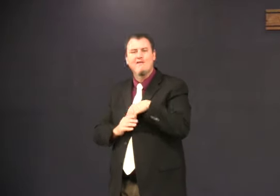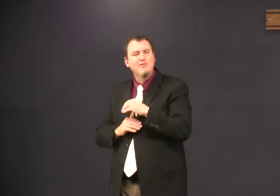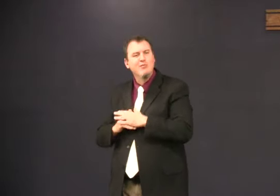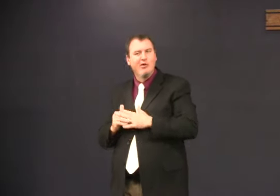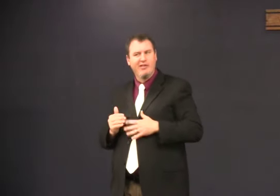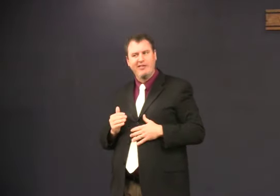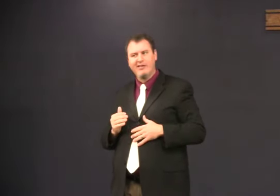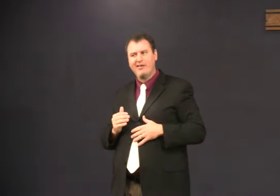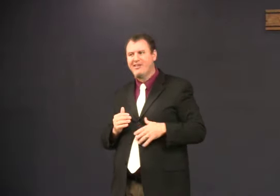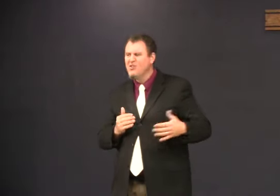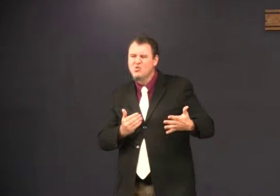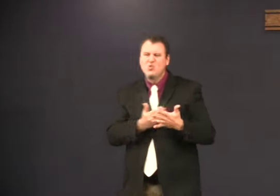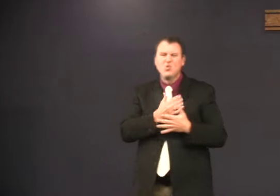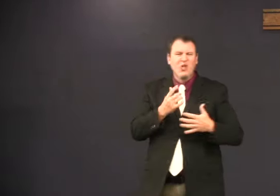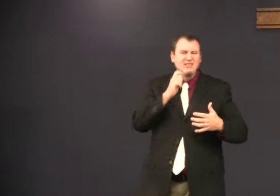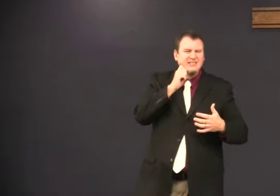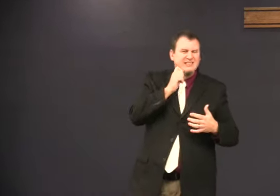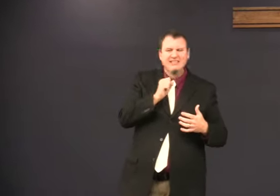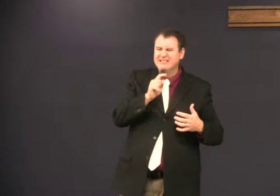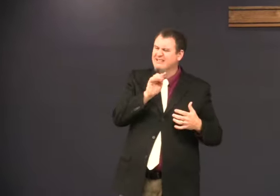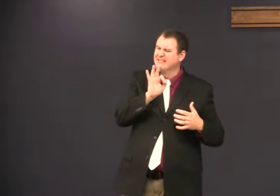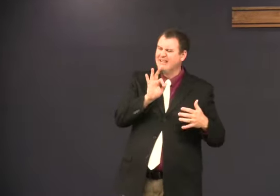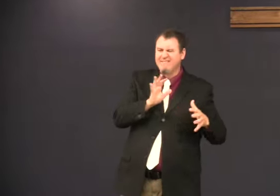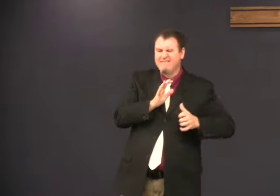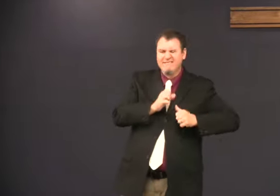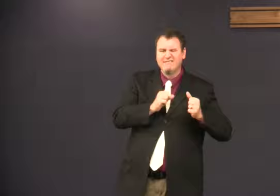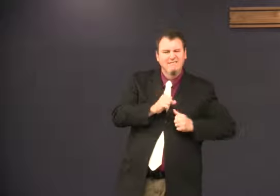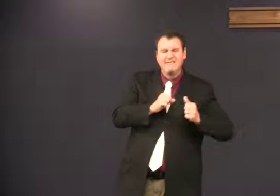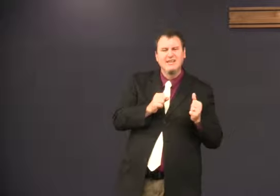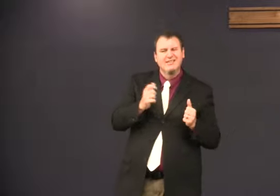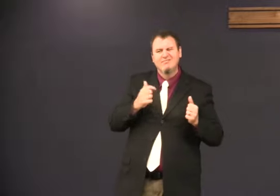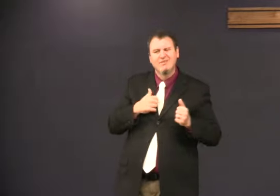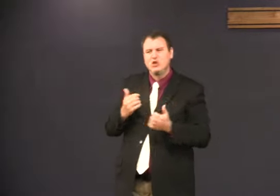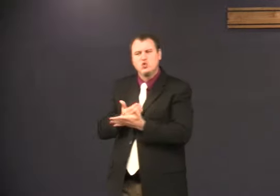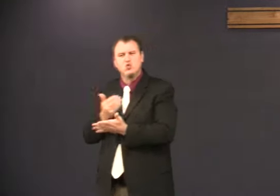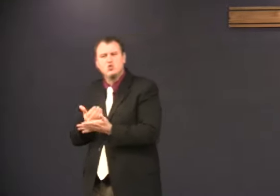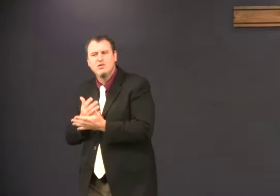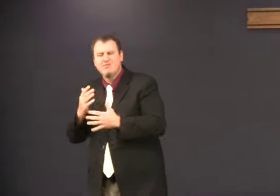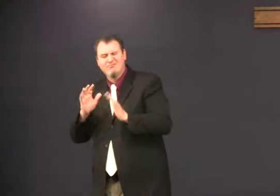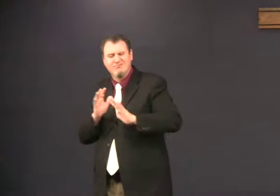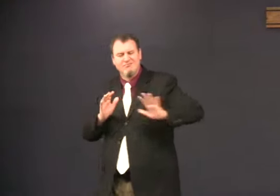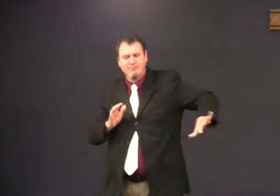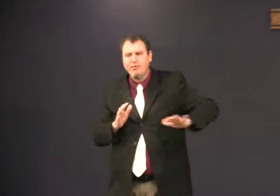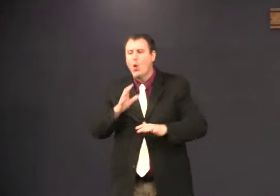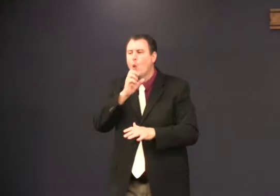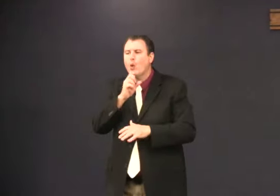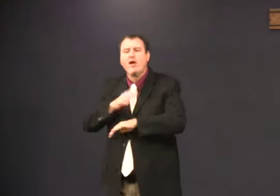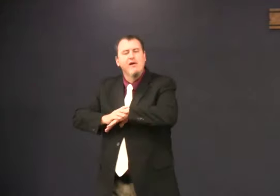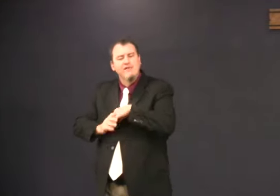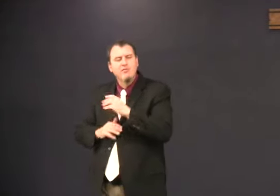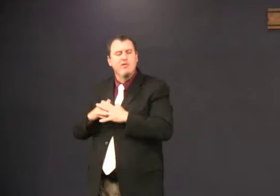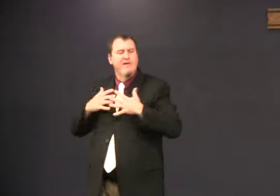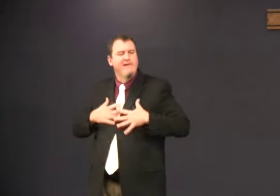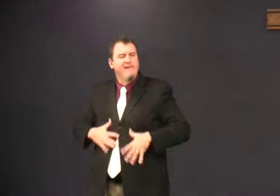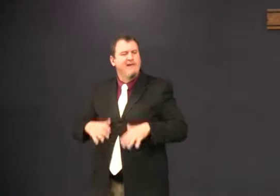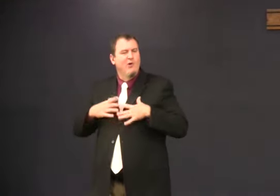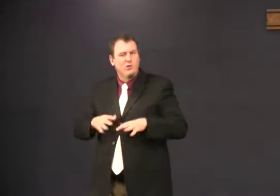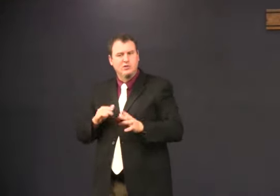I like them they're comfortable new stuff is stiff doesn't feel as good you don't think about them